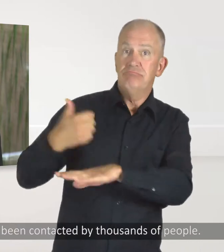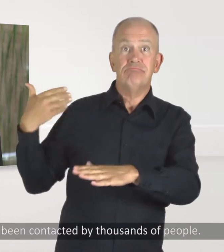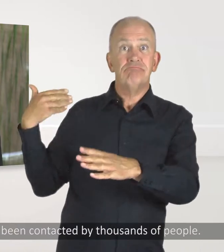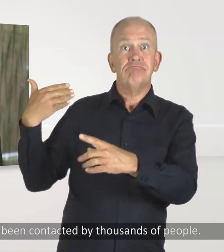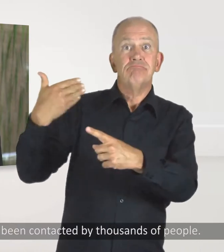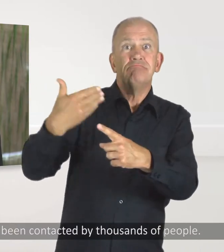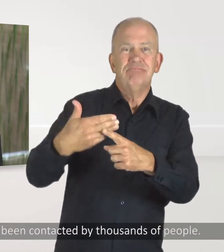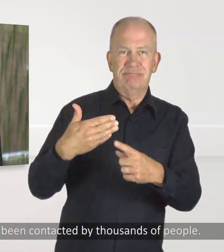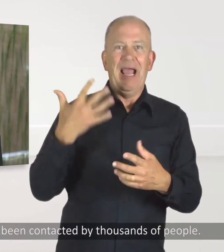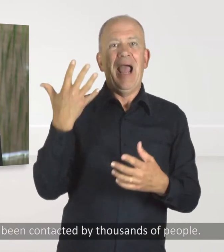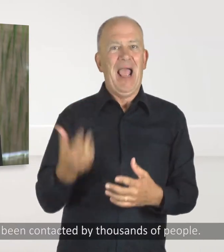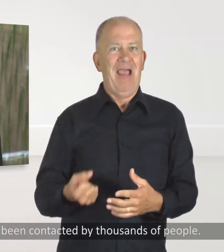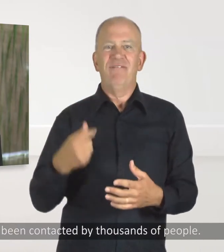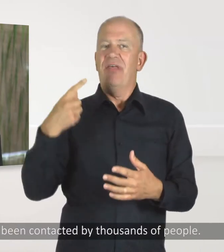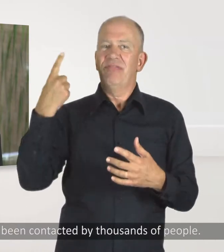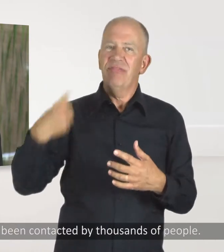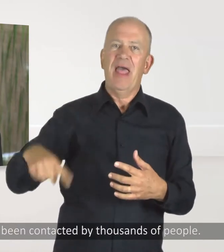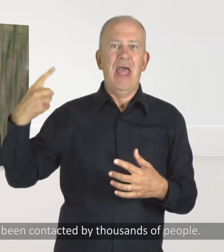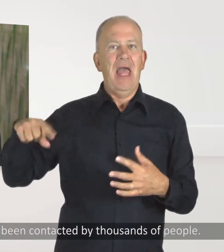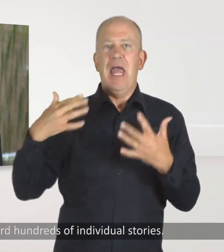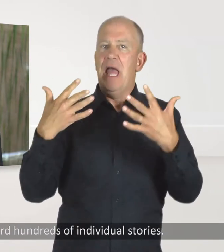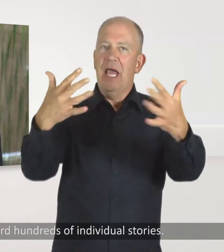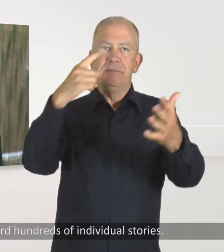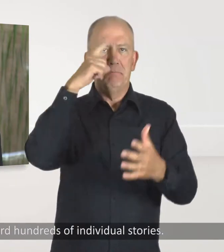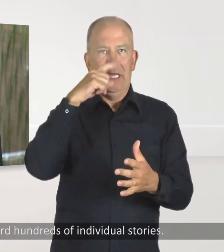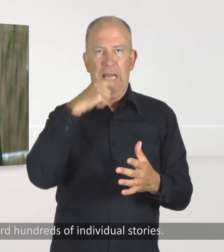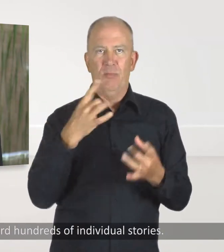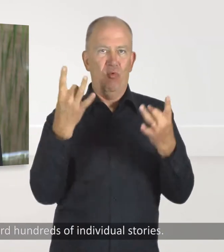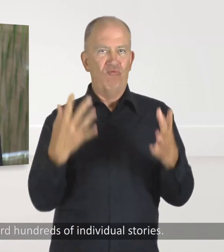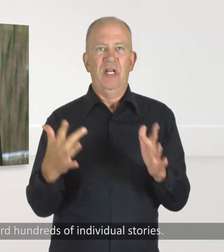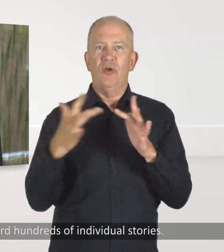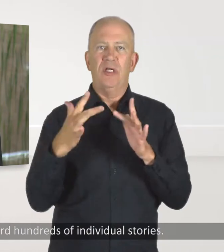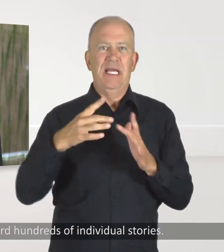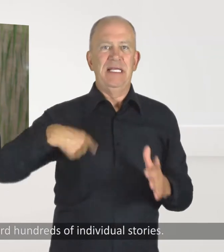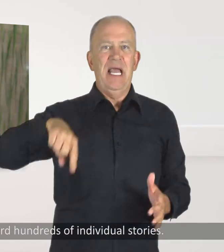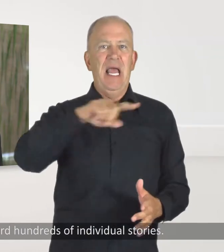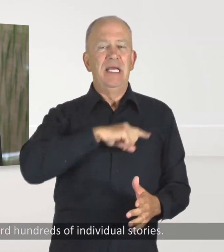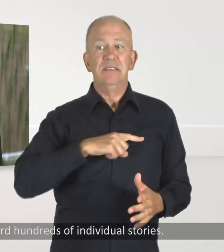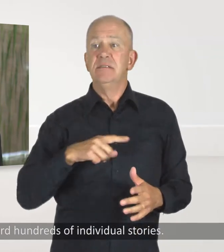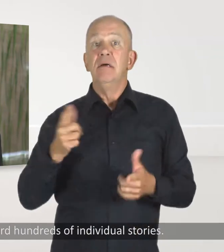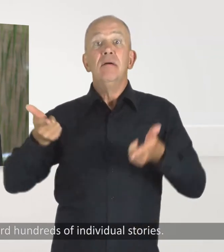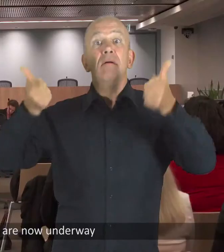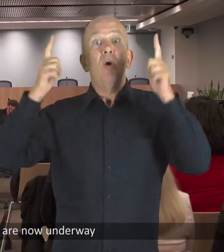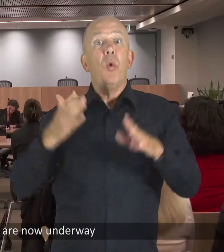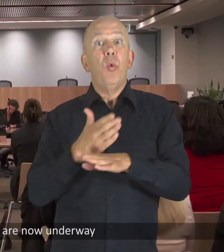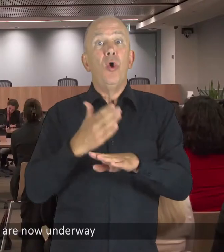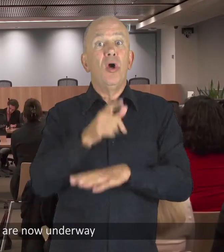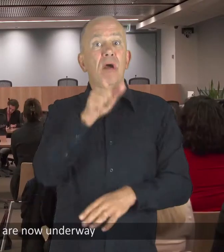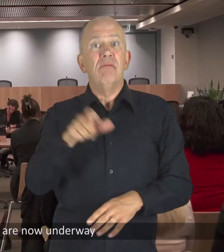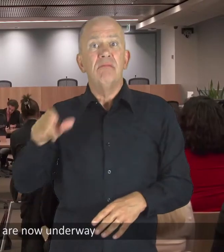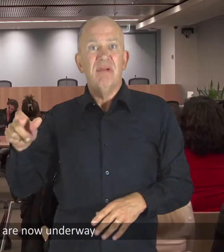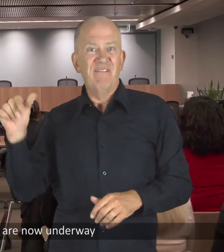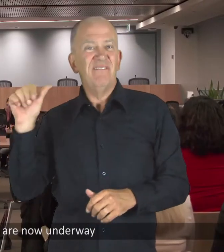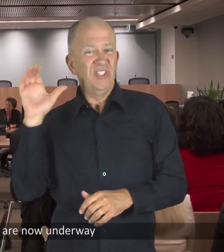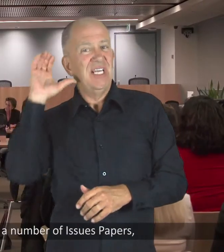contacted by thousands of people. Our Commissioners have heard hundreds of individual stories. Public hearings